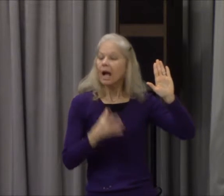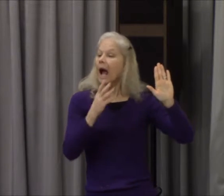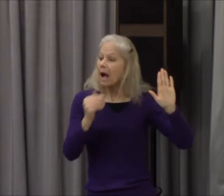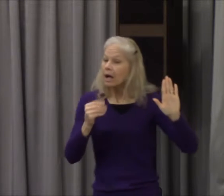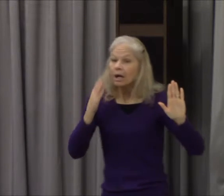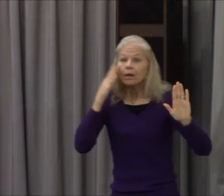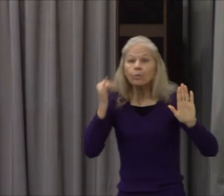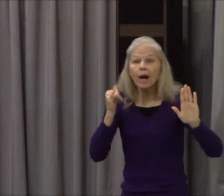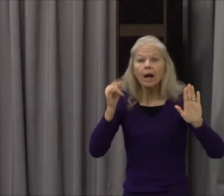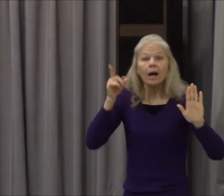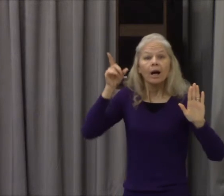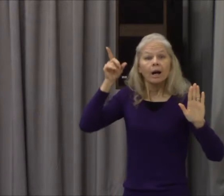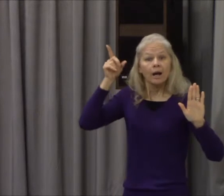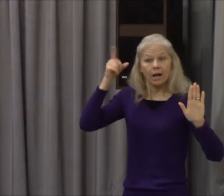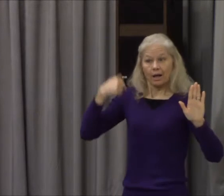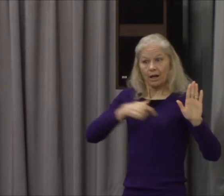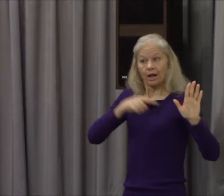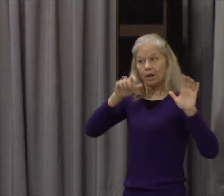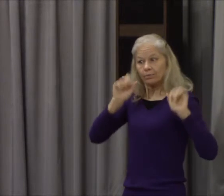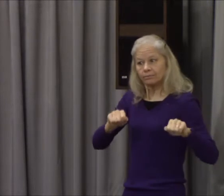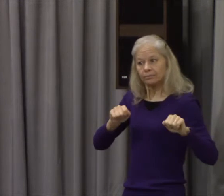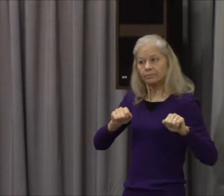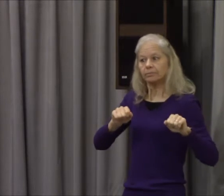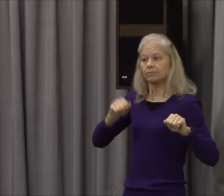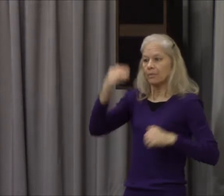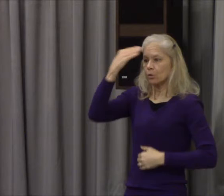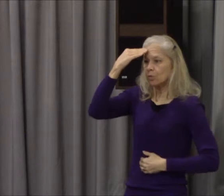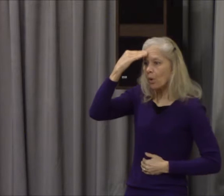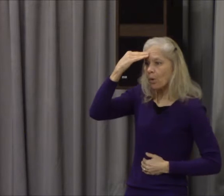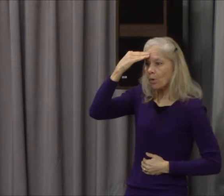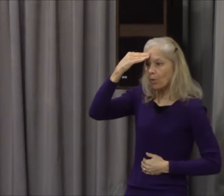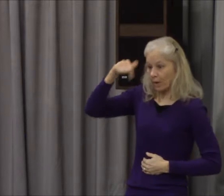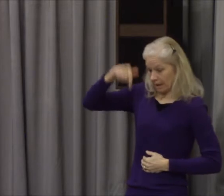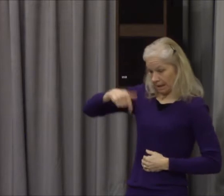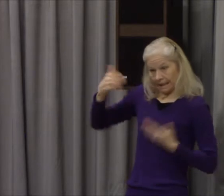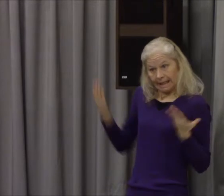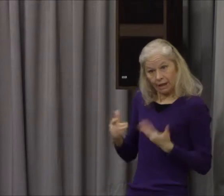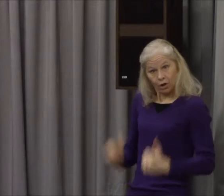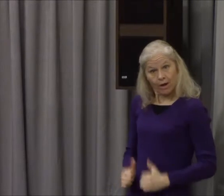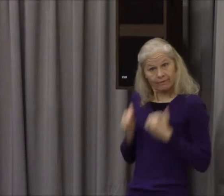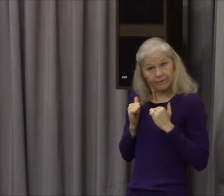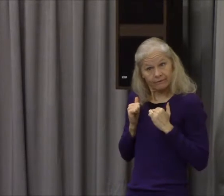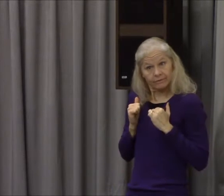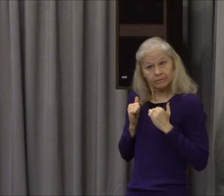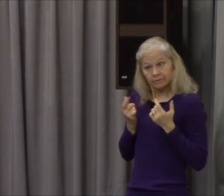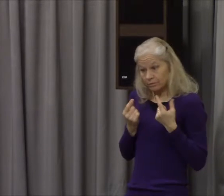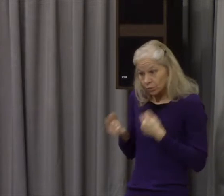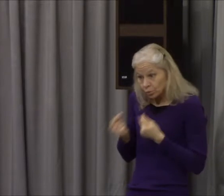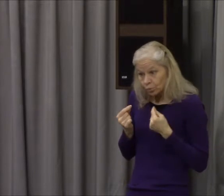which is beyond the grave, God has shown us in his word and through his prophets.